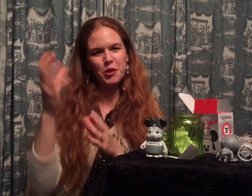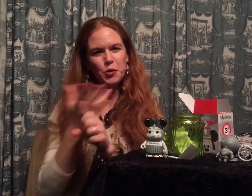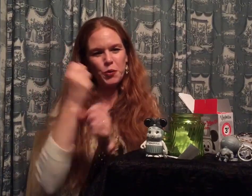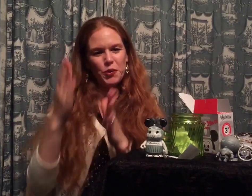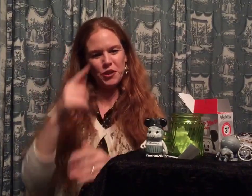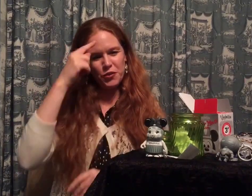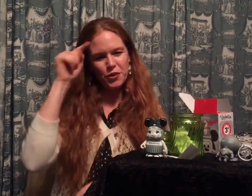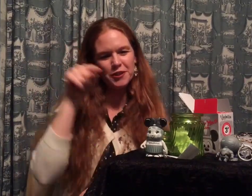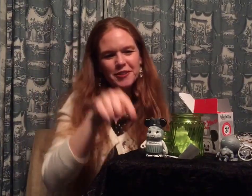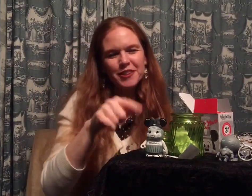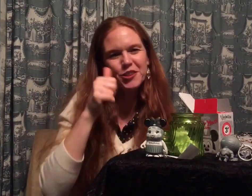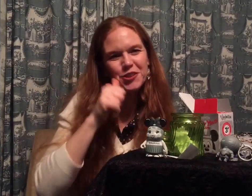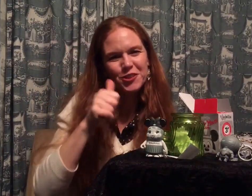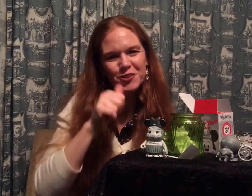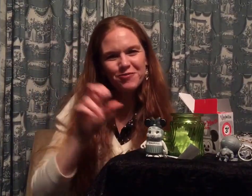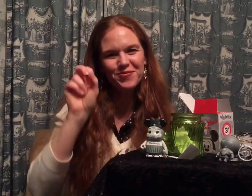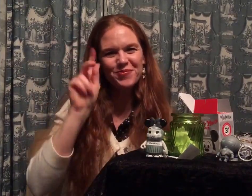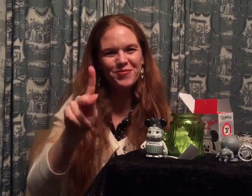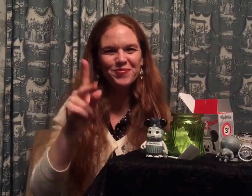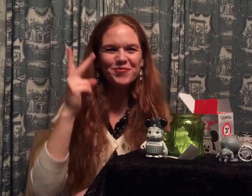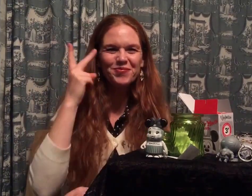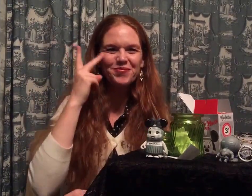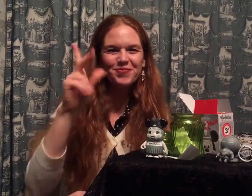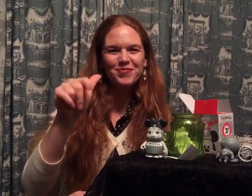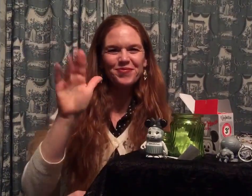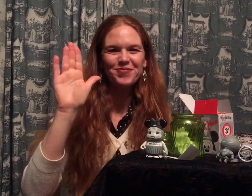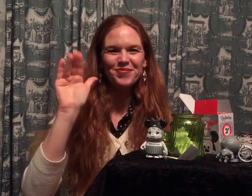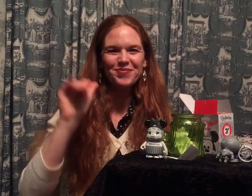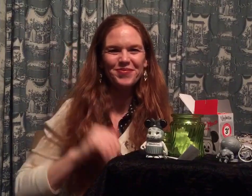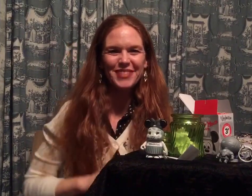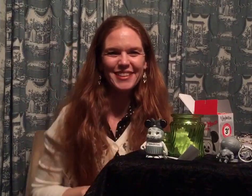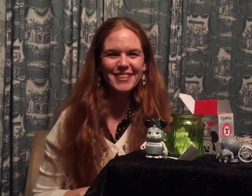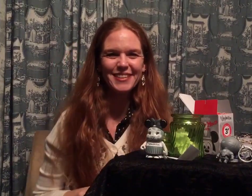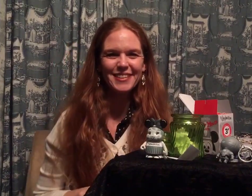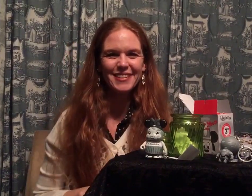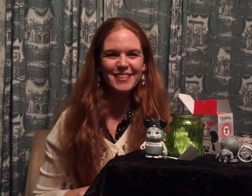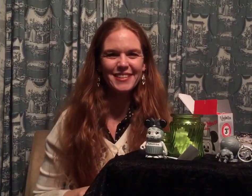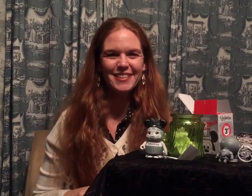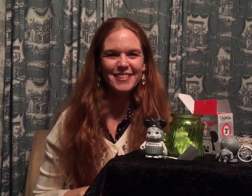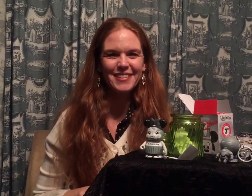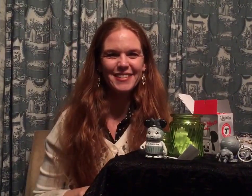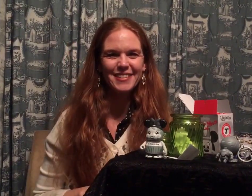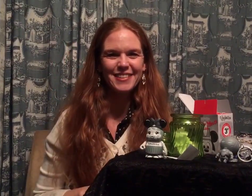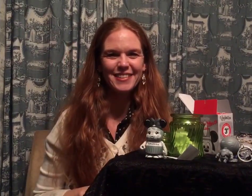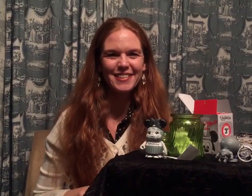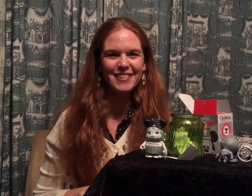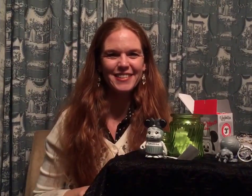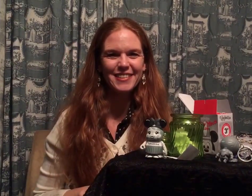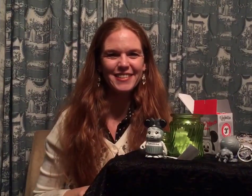Who's the leader of the club that's made for you and me? M-I-C-K-E-Y-M-O-U-S